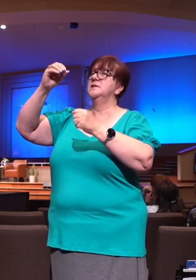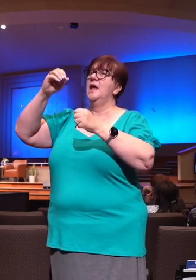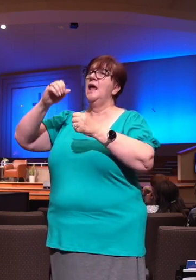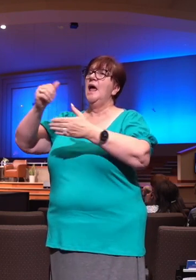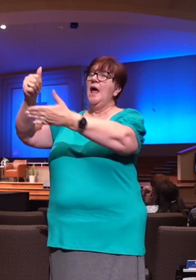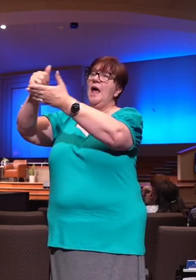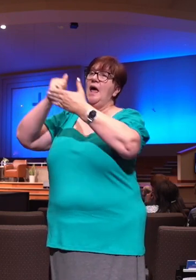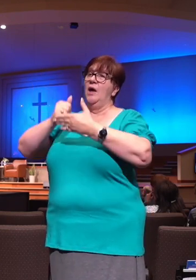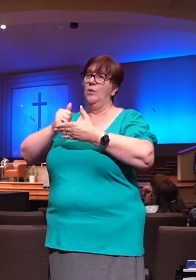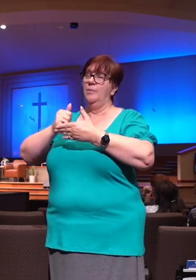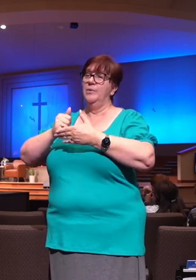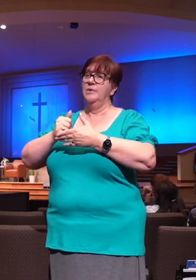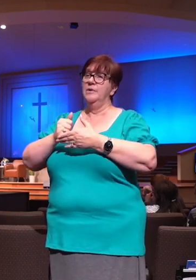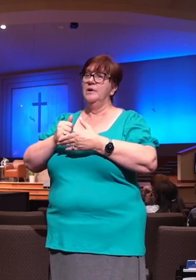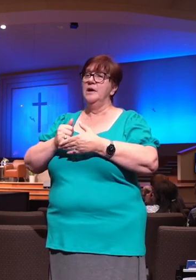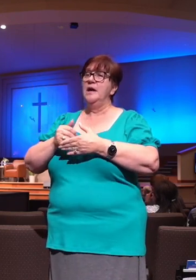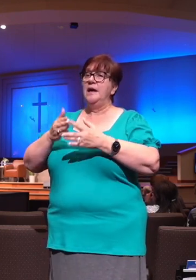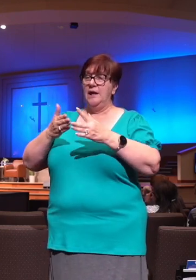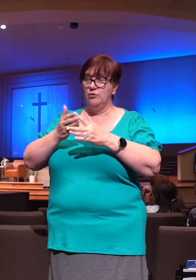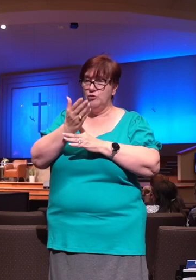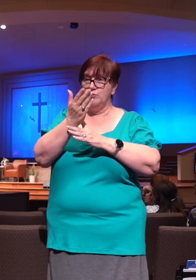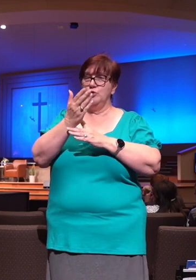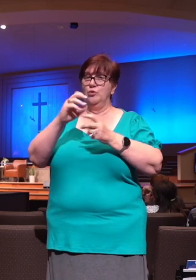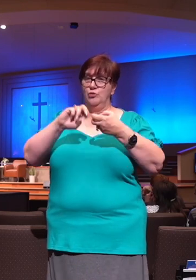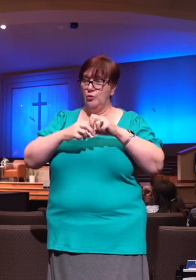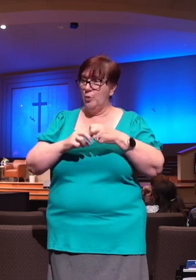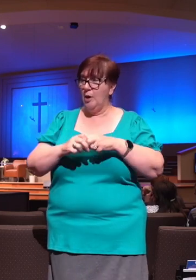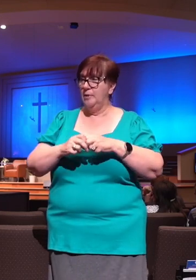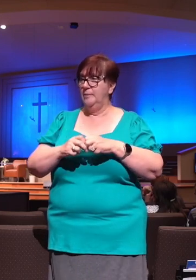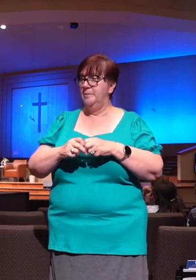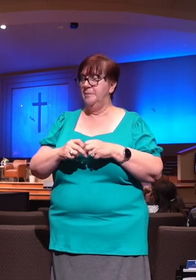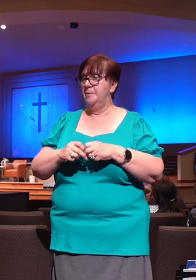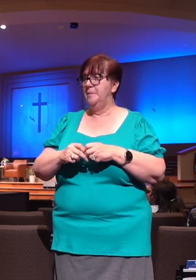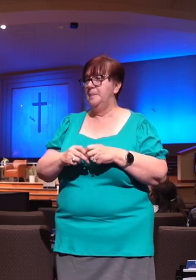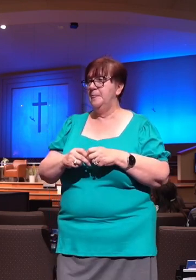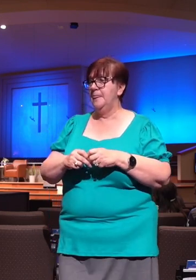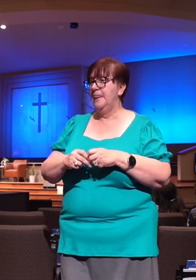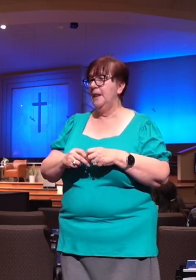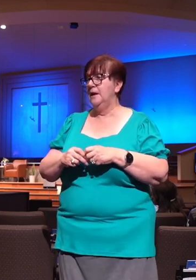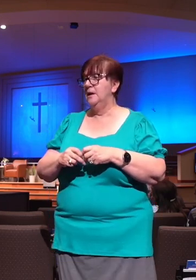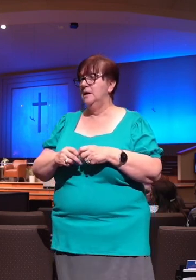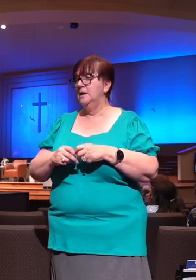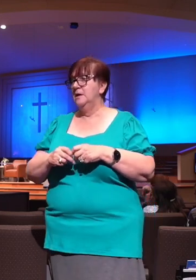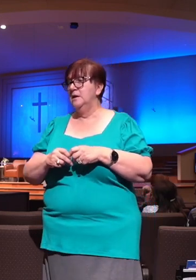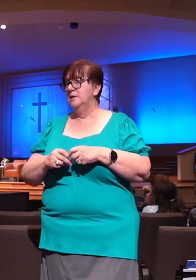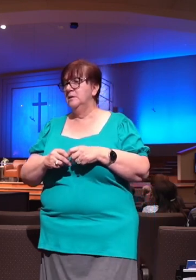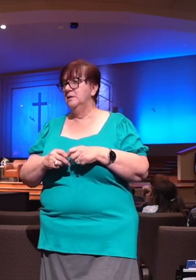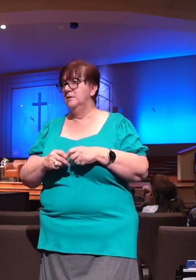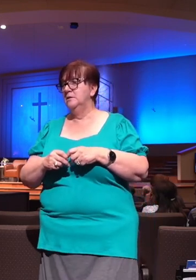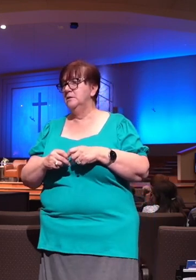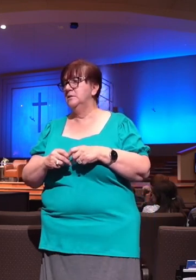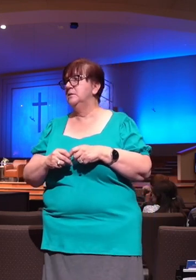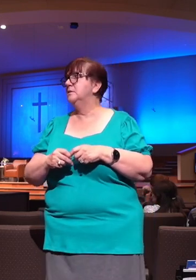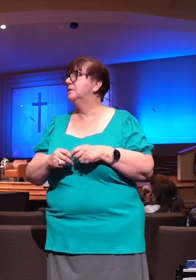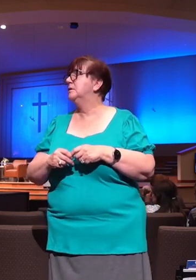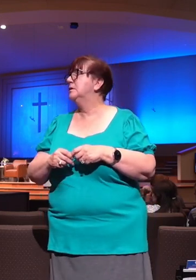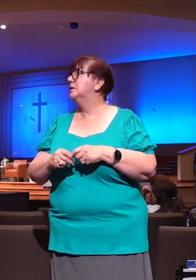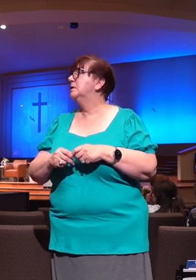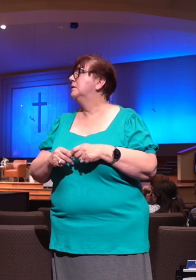because of this, I will not fail. Now, this is not just happy talk. This is not just thinking happy. No, we can read the end of the book. We know the end of the story,